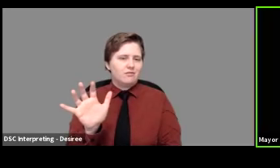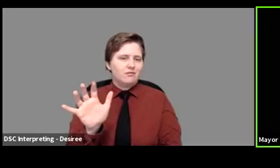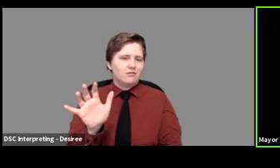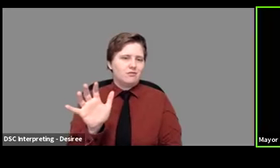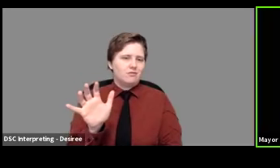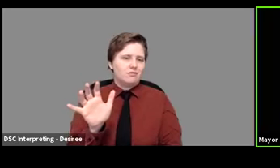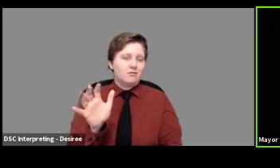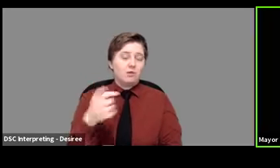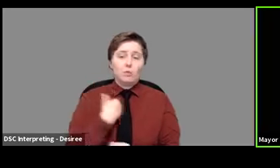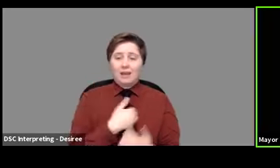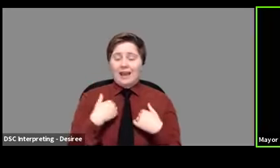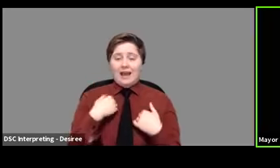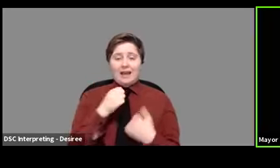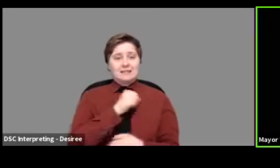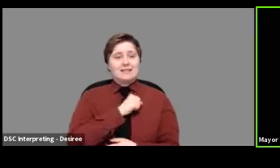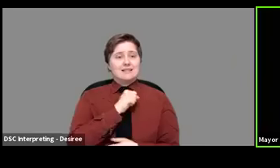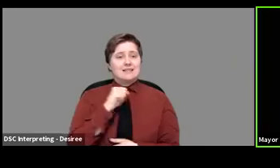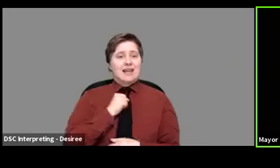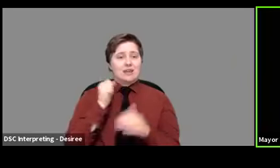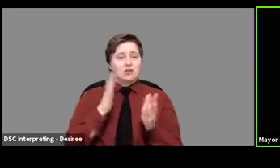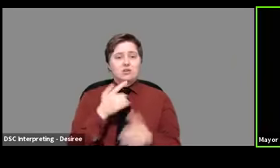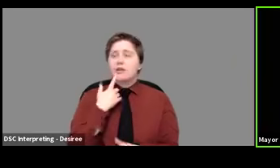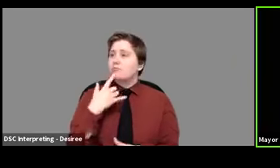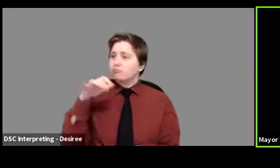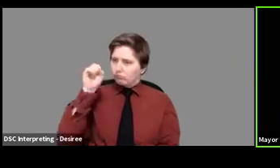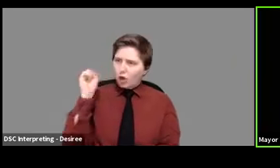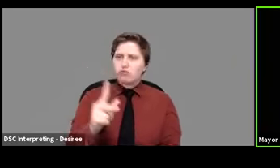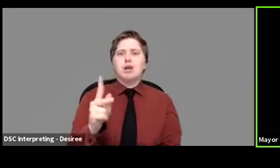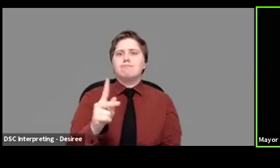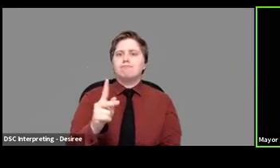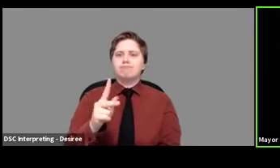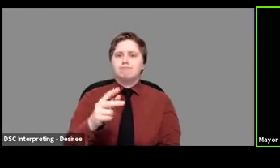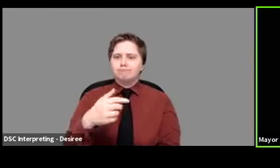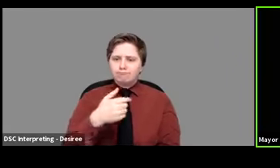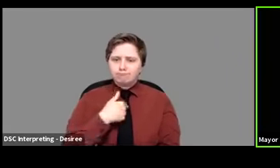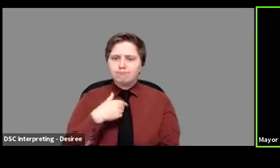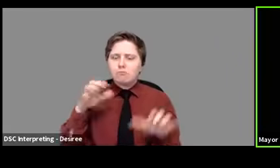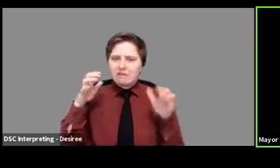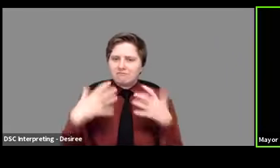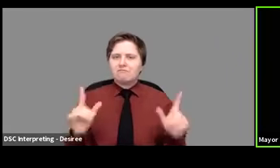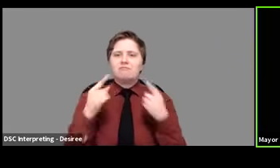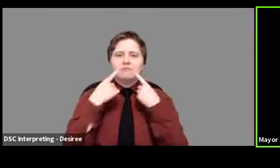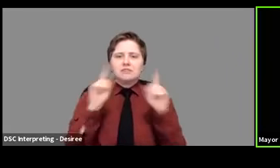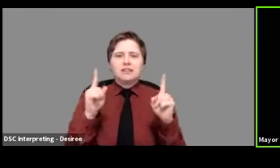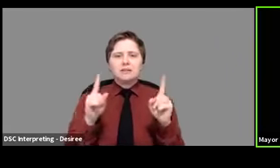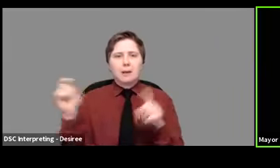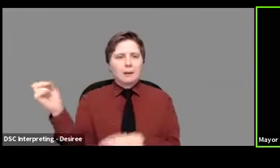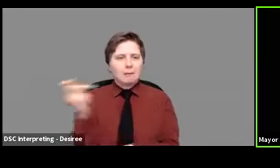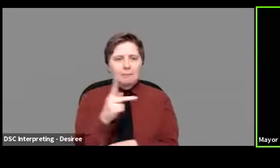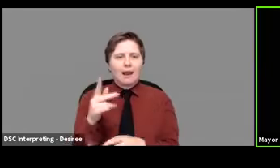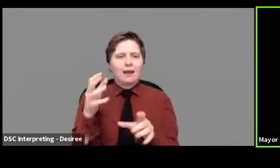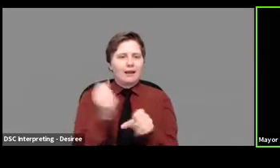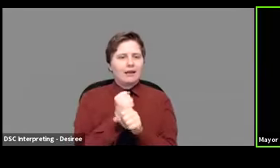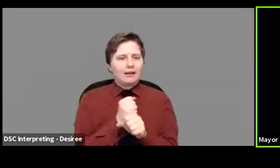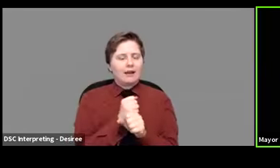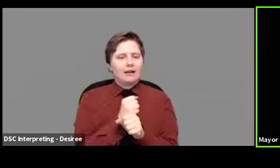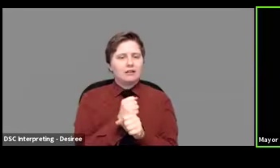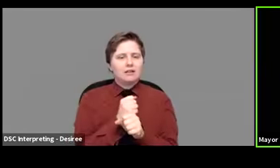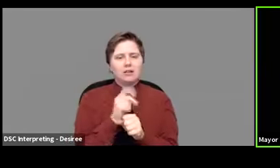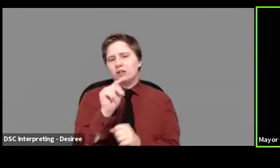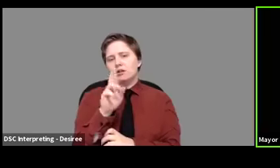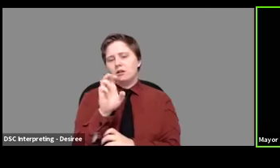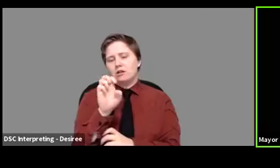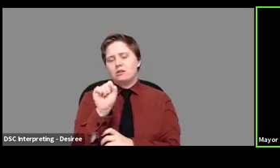us senators calling us saying, all right, we, uh, we did it. We finally went back and got a treasury